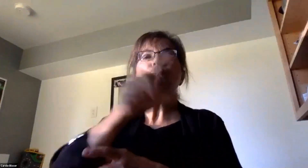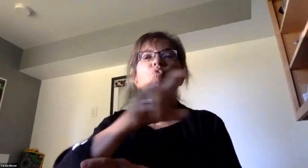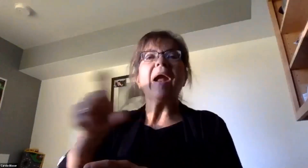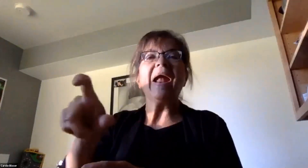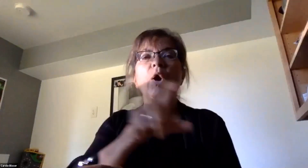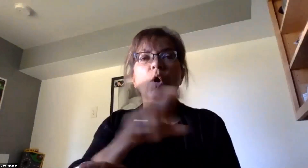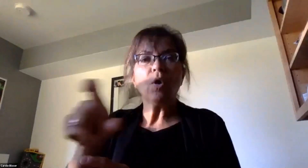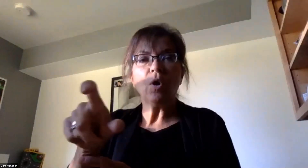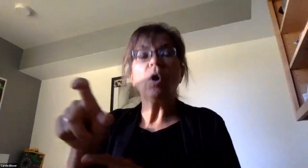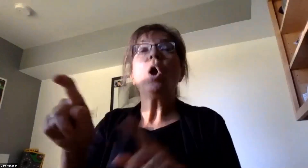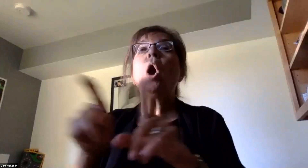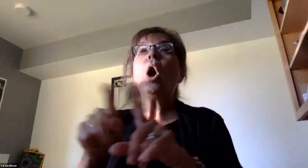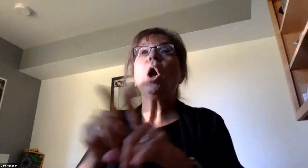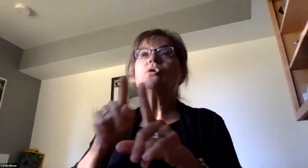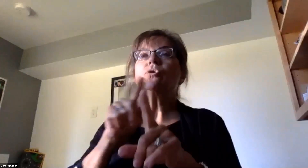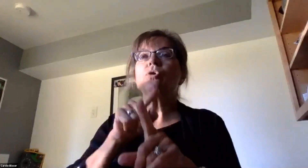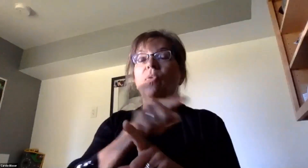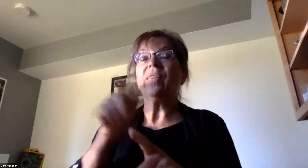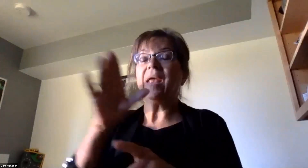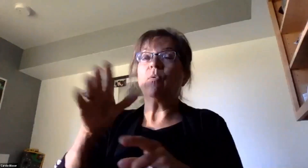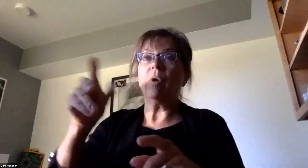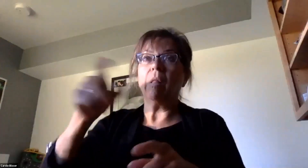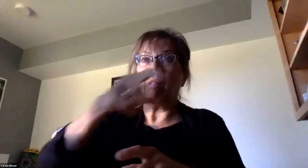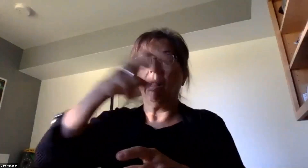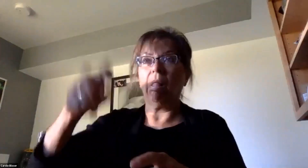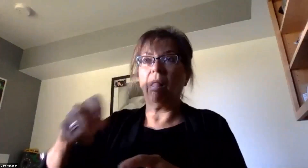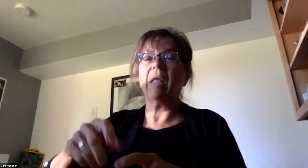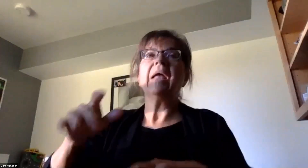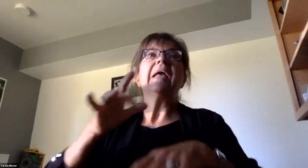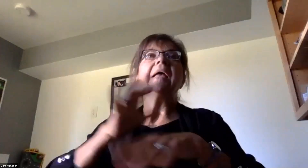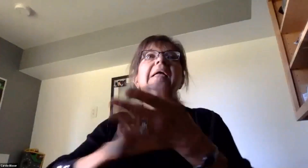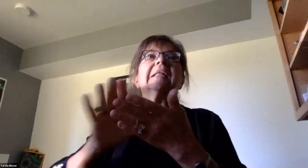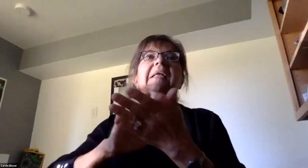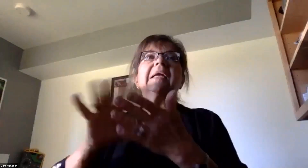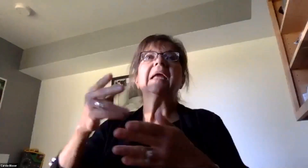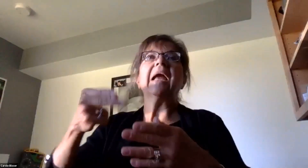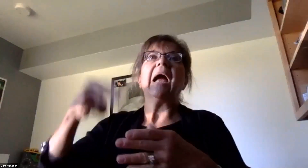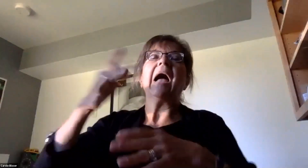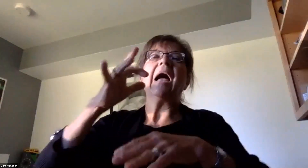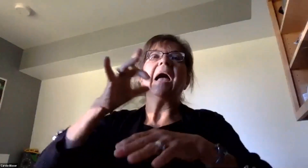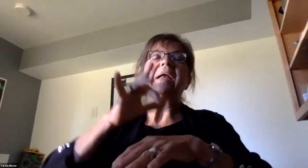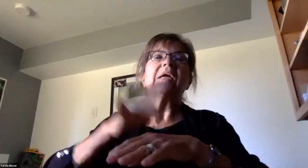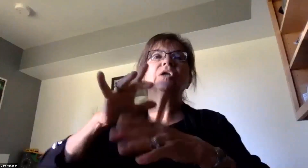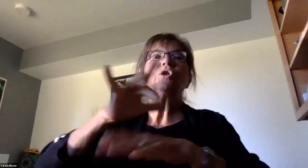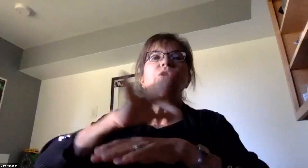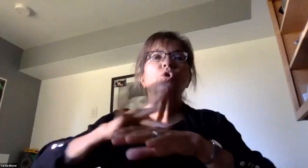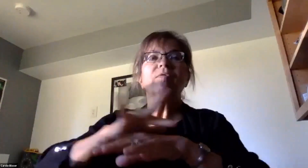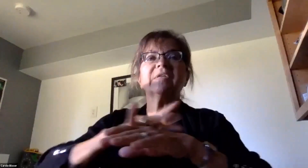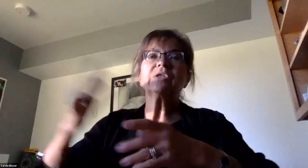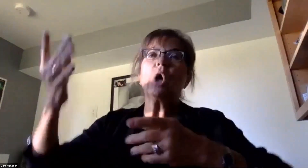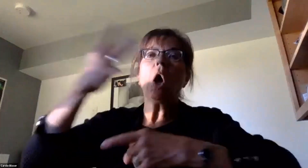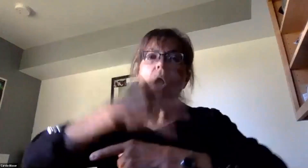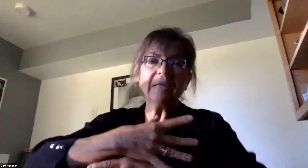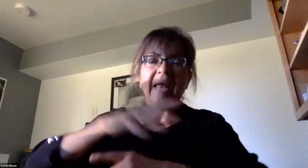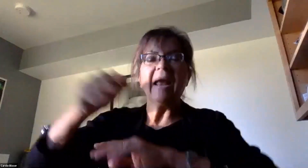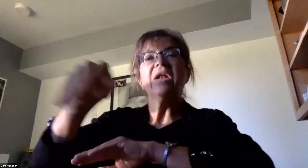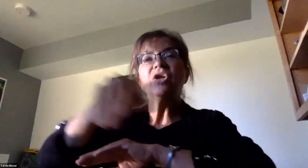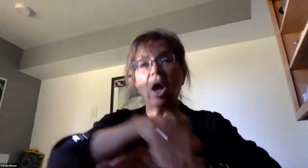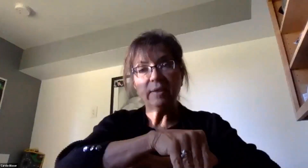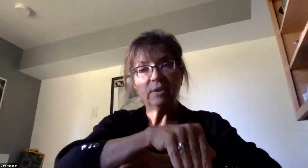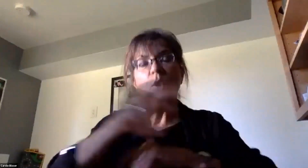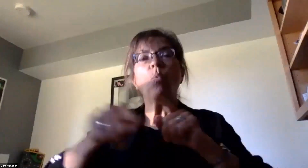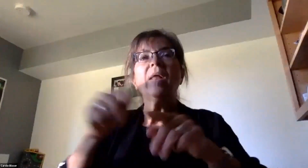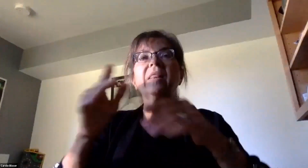staff will also circulate through the building cleaning high-touch surfaces and restrooms periodically through the day and in the evening when the building is empty.